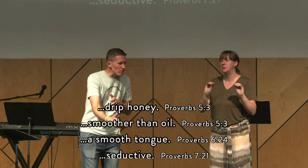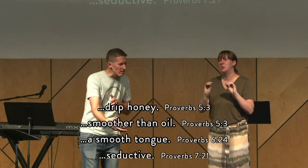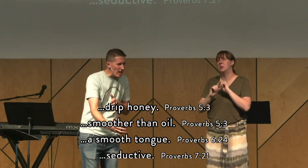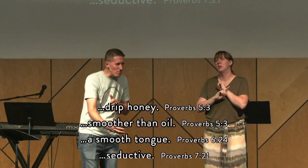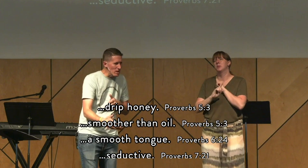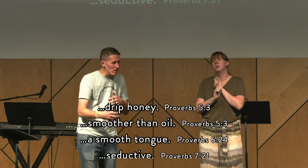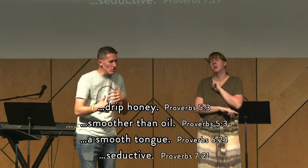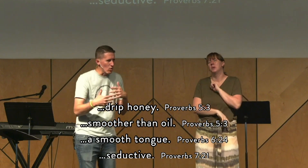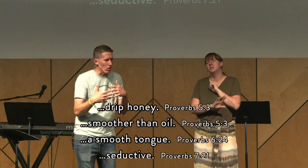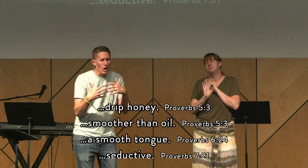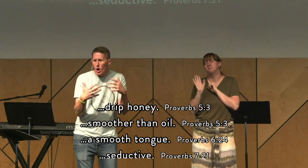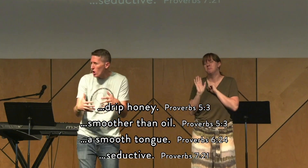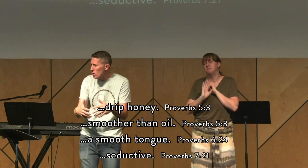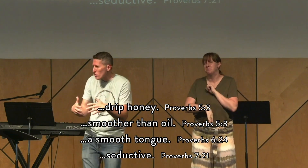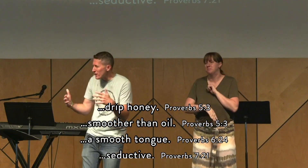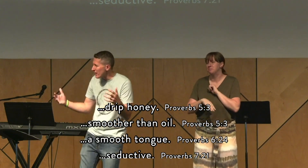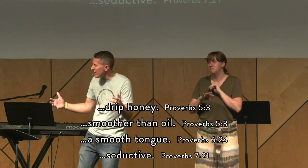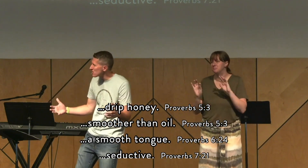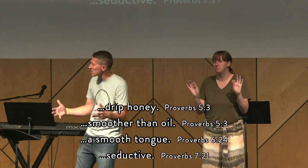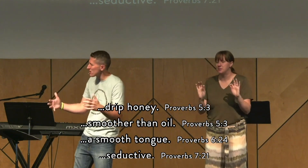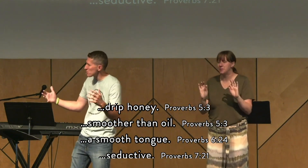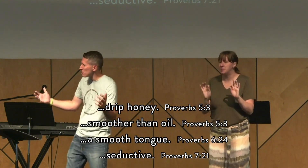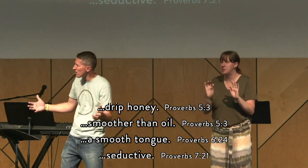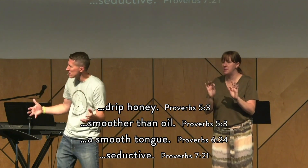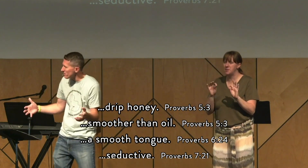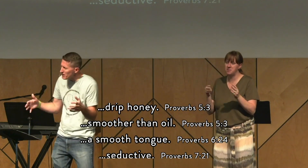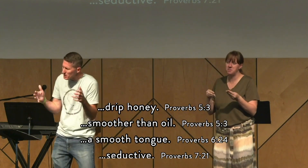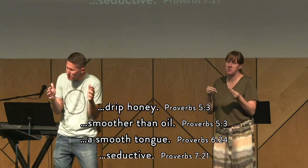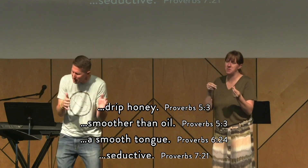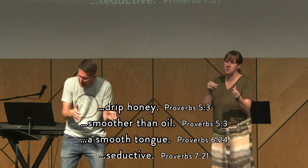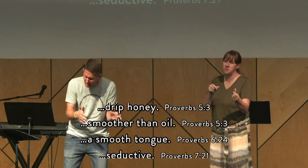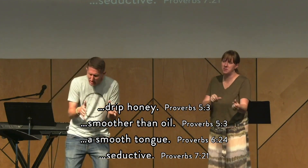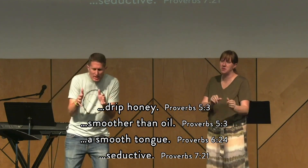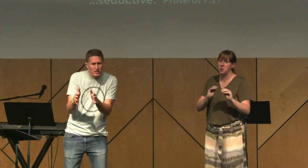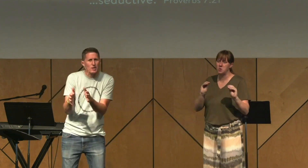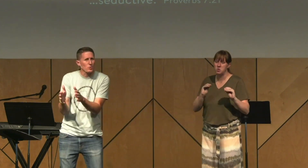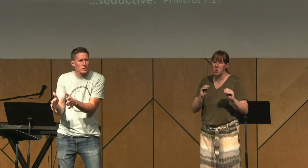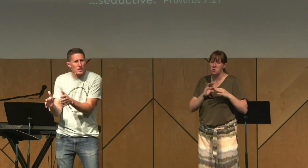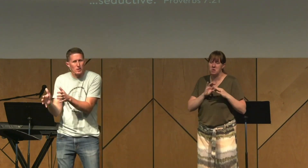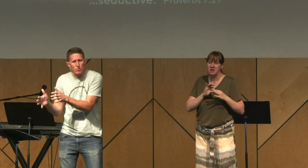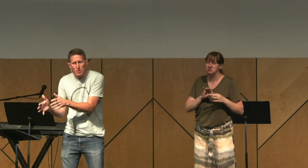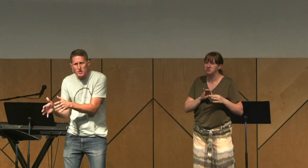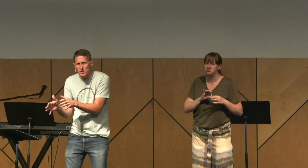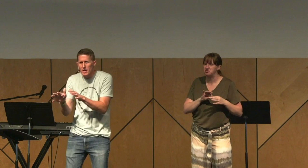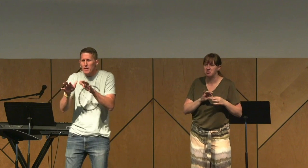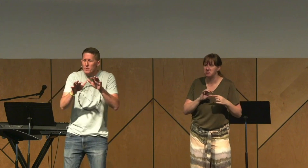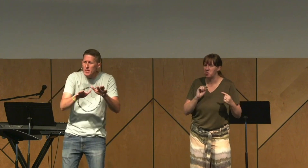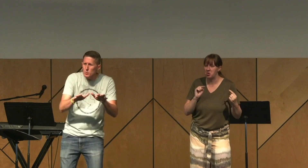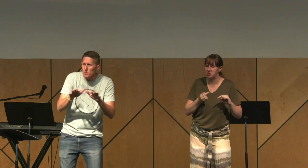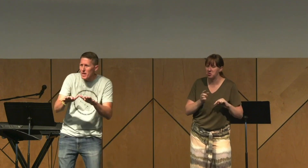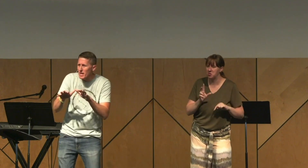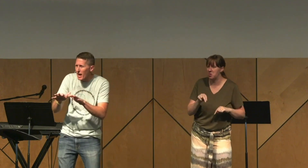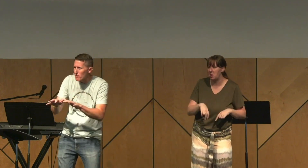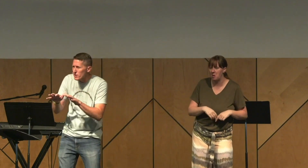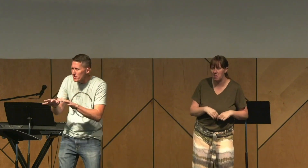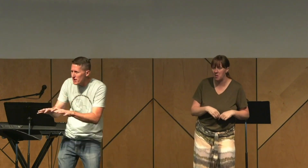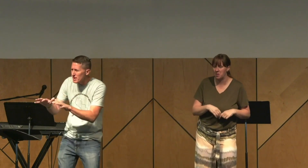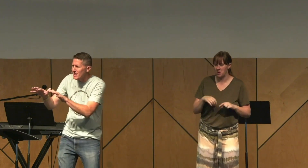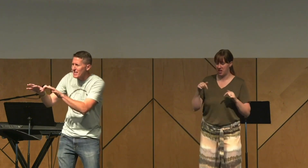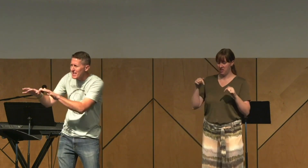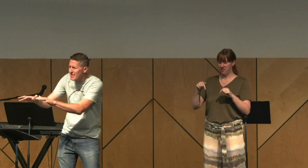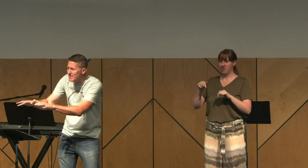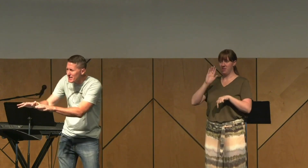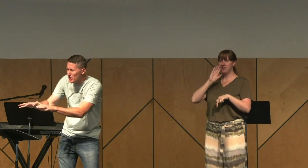collateral damage or hurt relationships because of this. In fact, sexual sin promises this will make